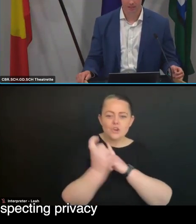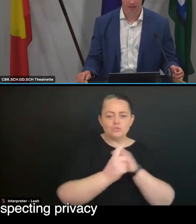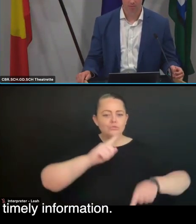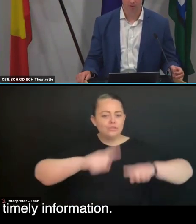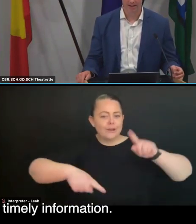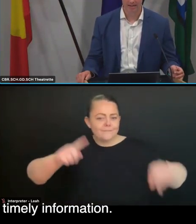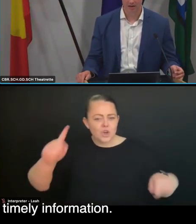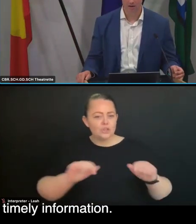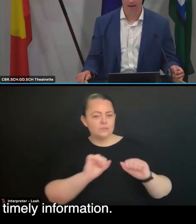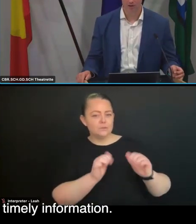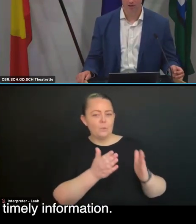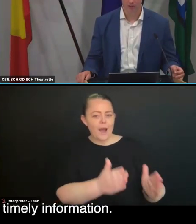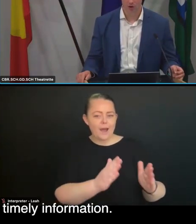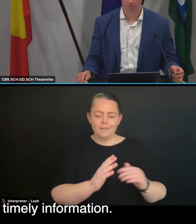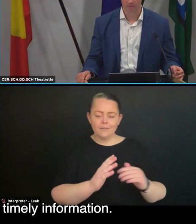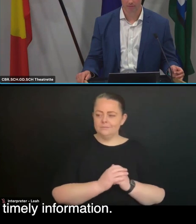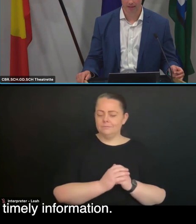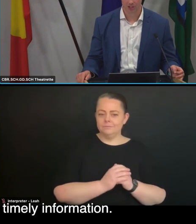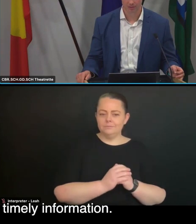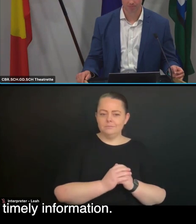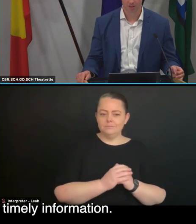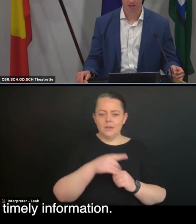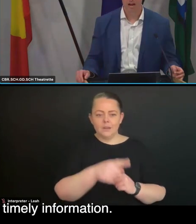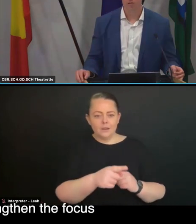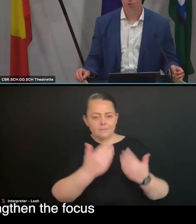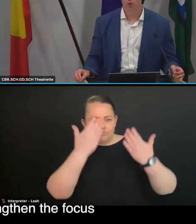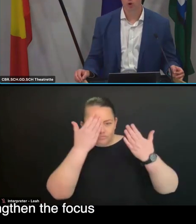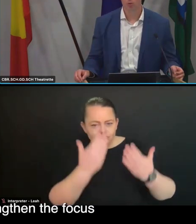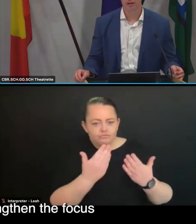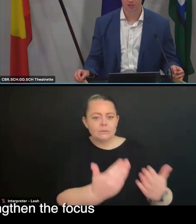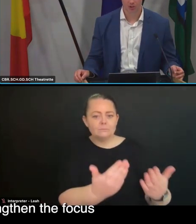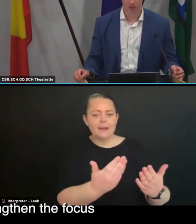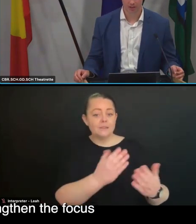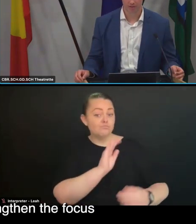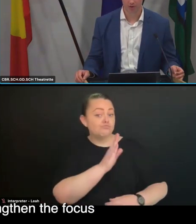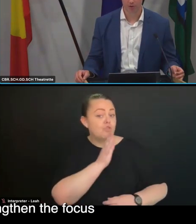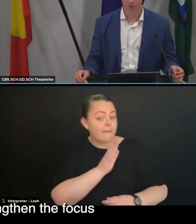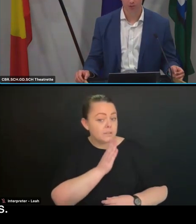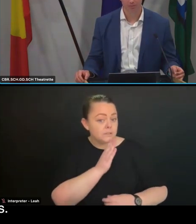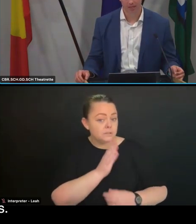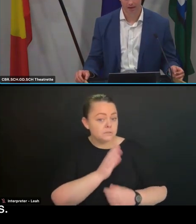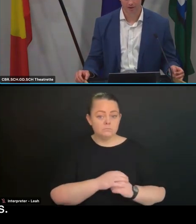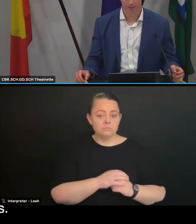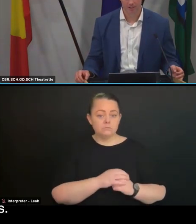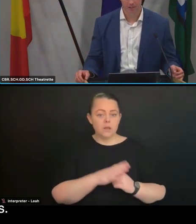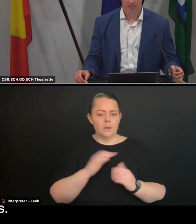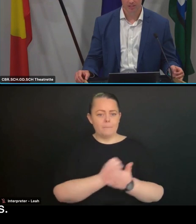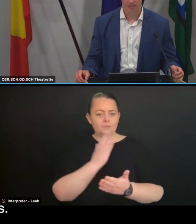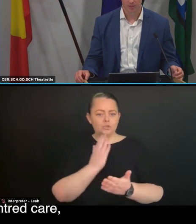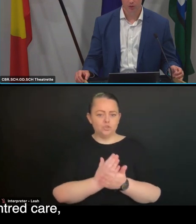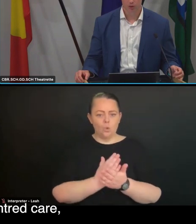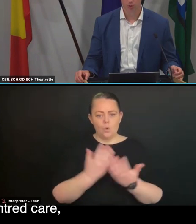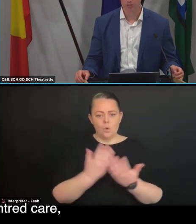privacy and providing current accurate and timely information. However, it also operates to strengthen the focus on some key areas.